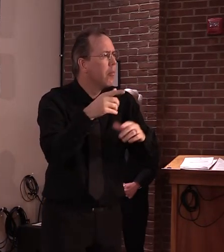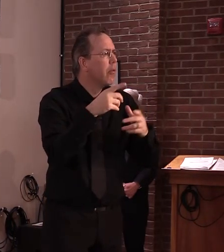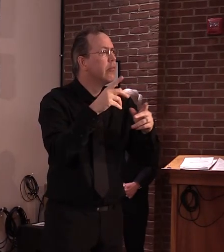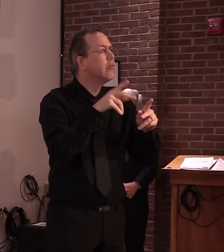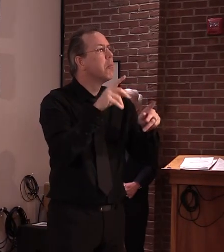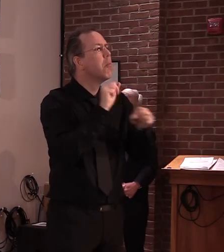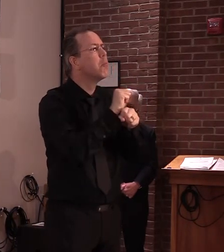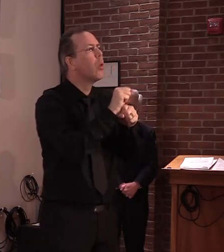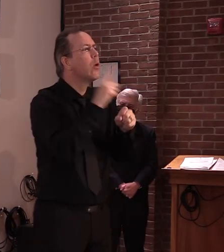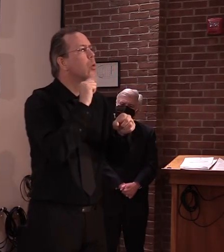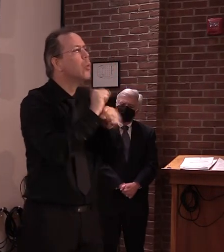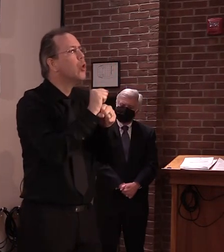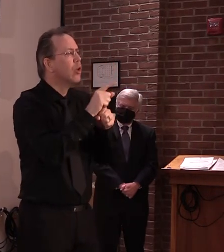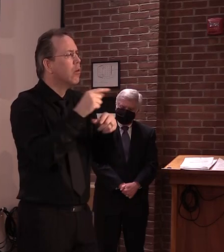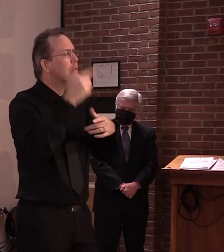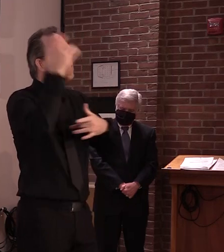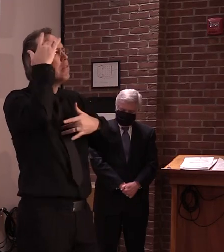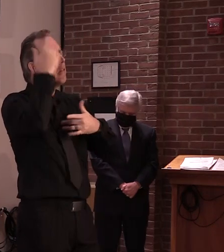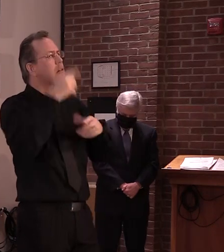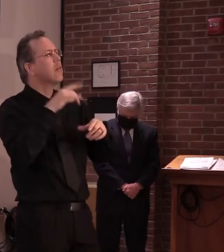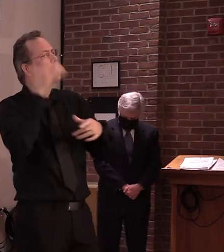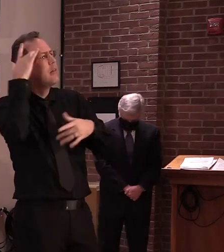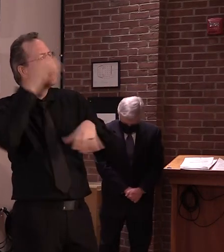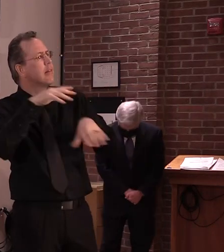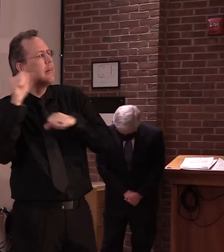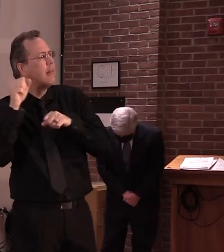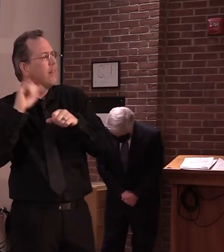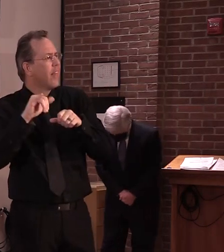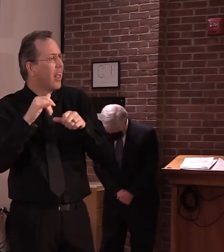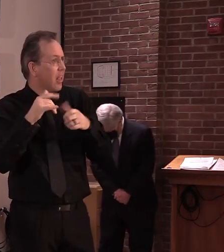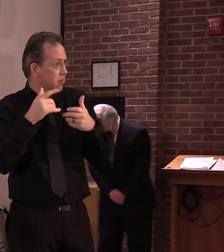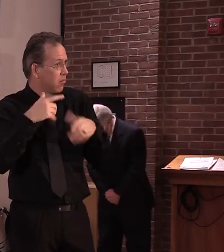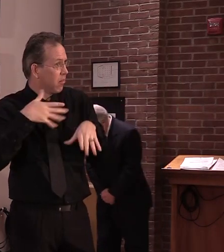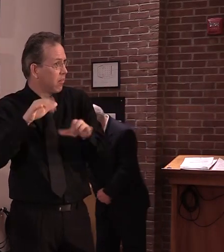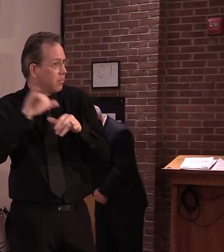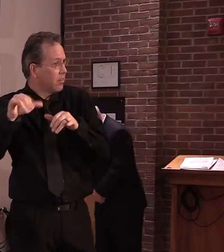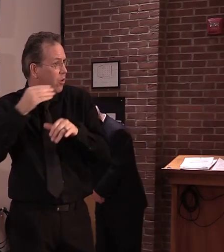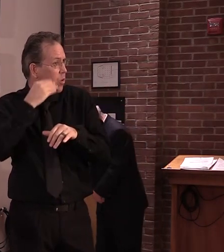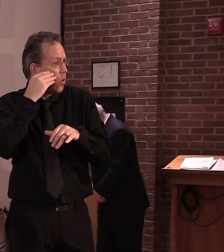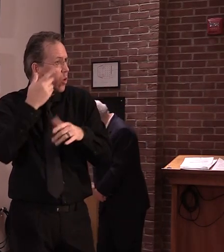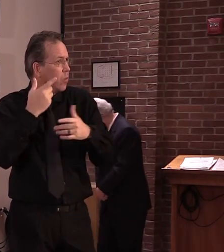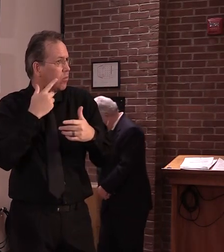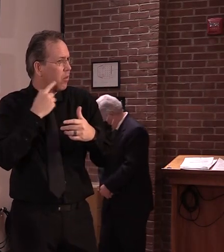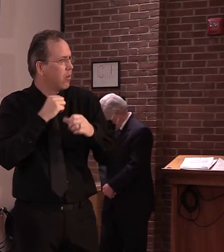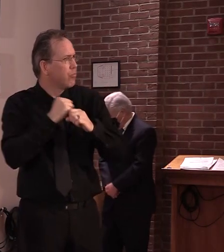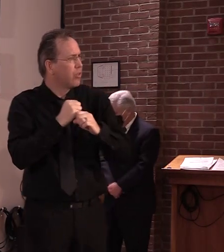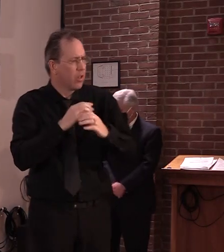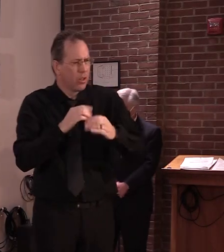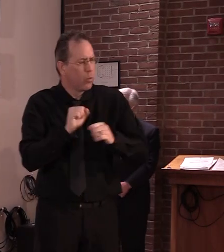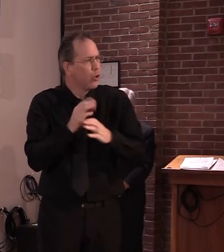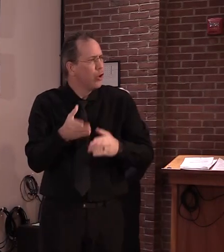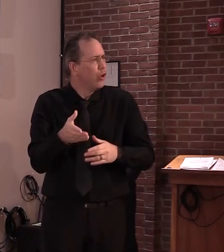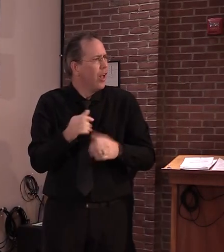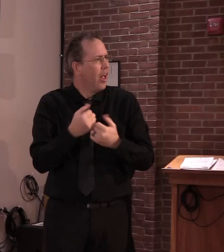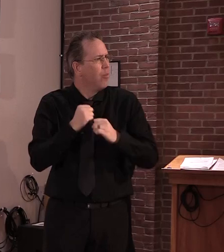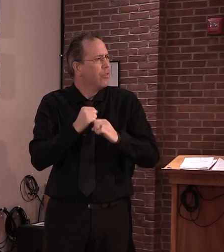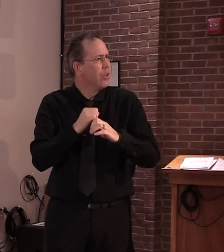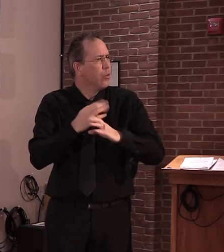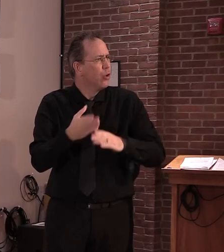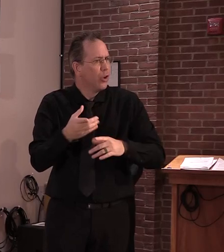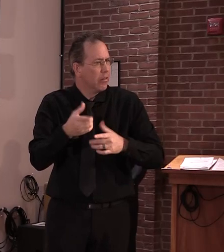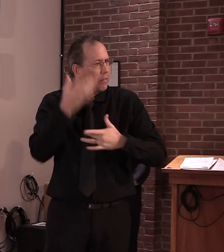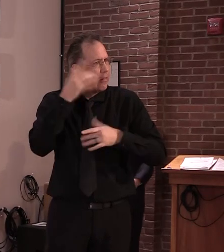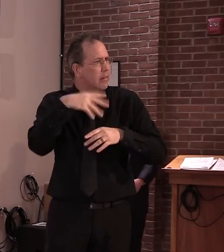unsafe. Are there any considerations specifically for hourly workers about those job protections, any considerations